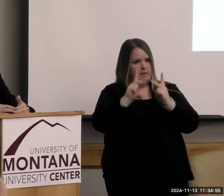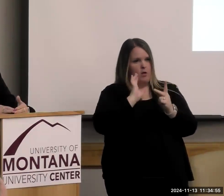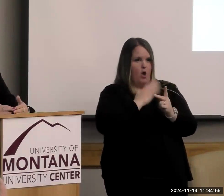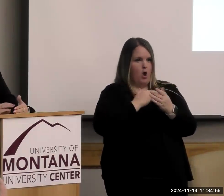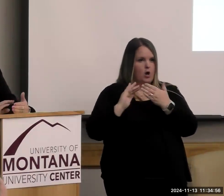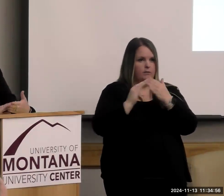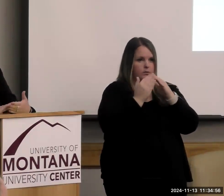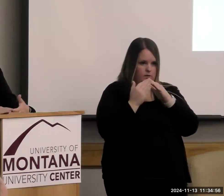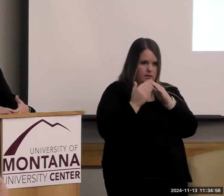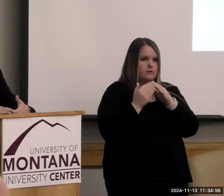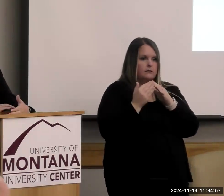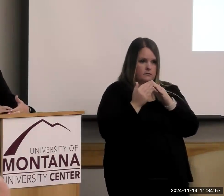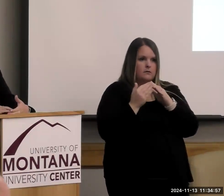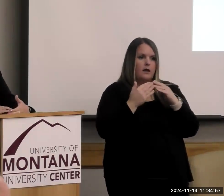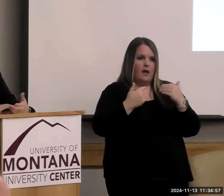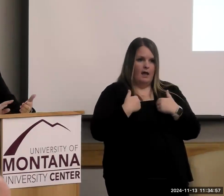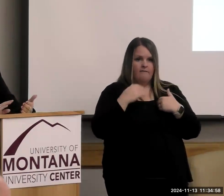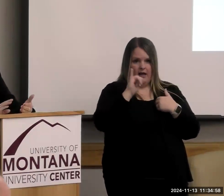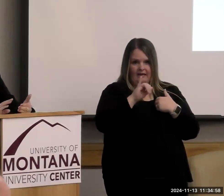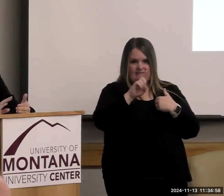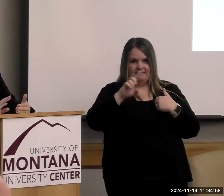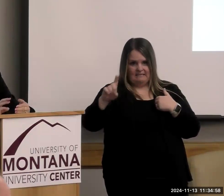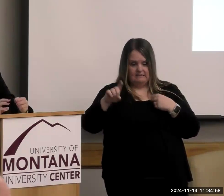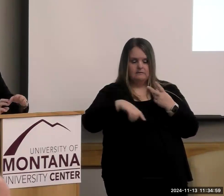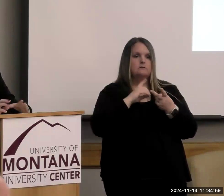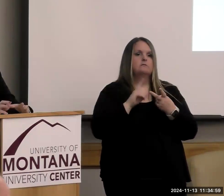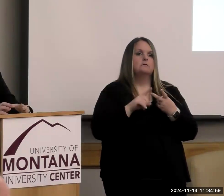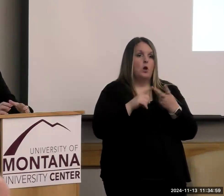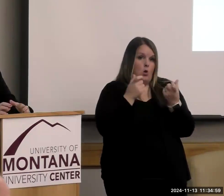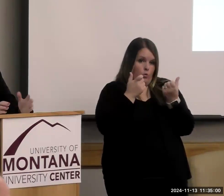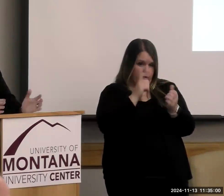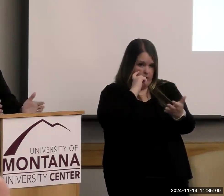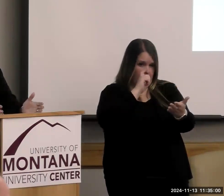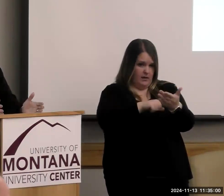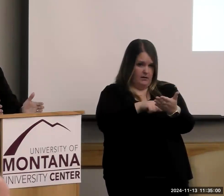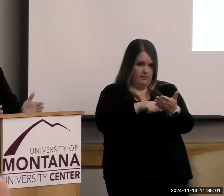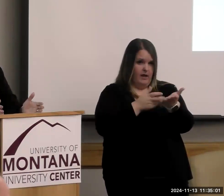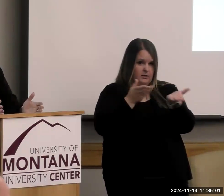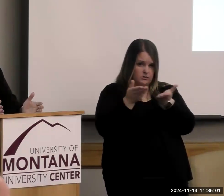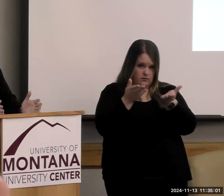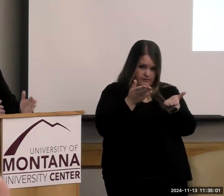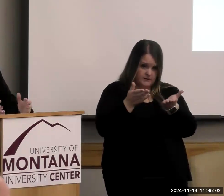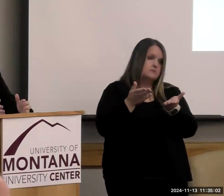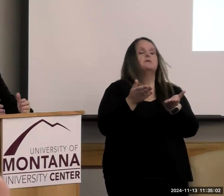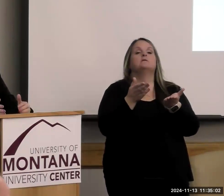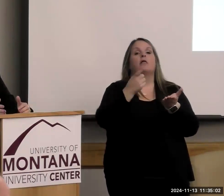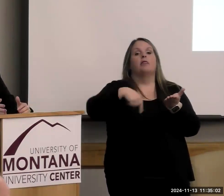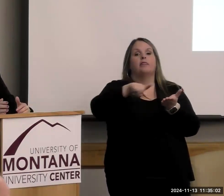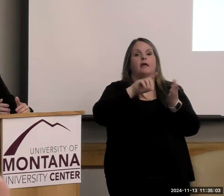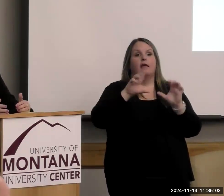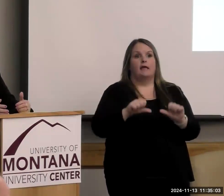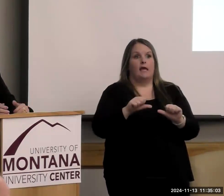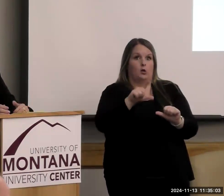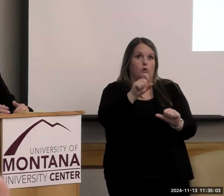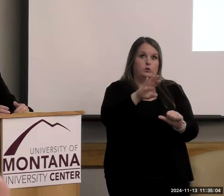who have IDD. We are trying to identify services that they can or